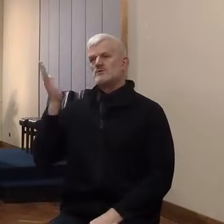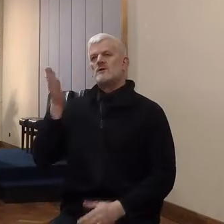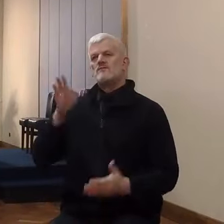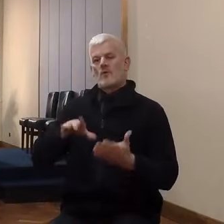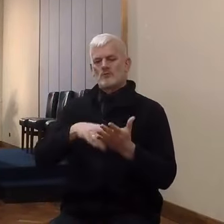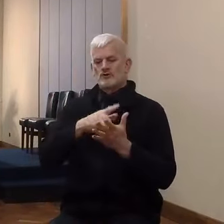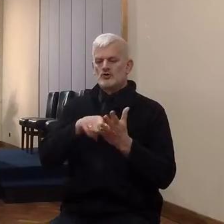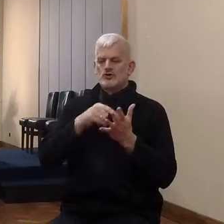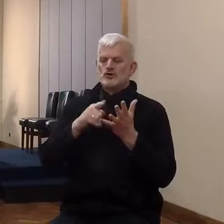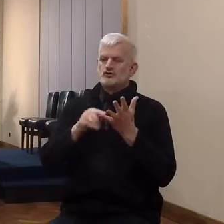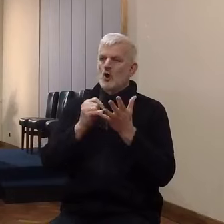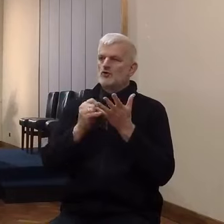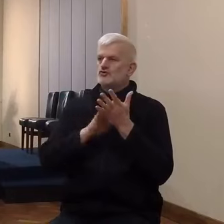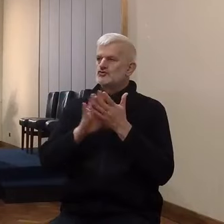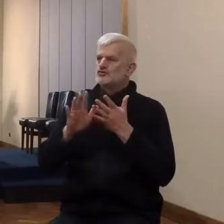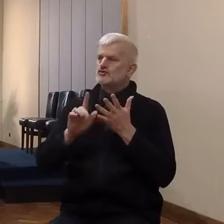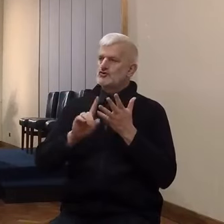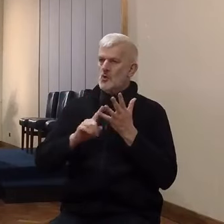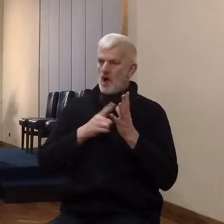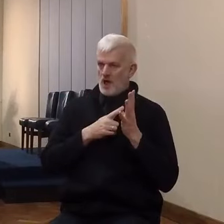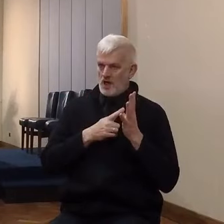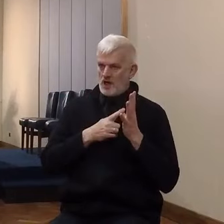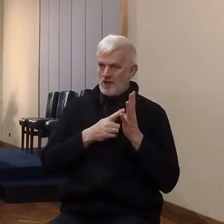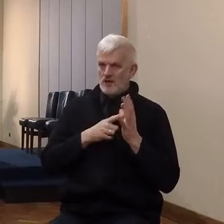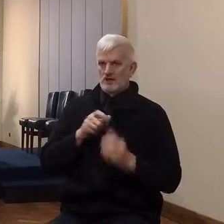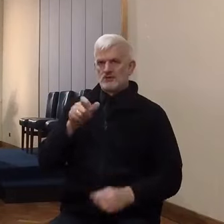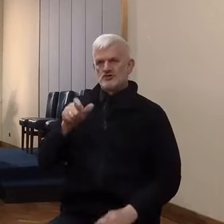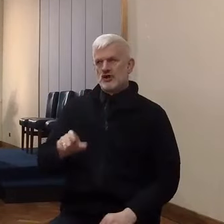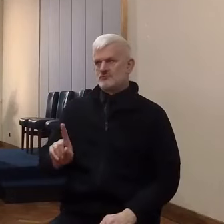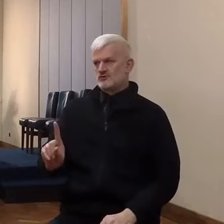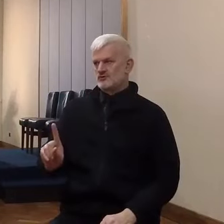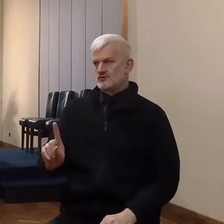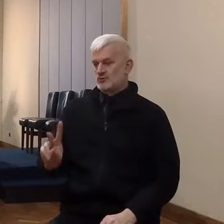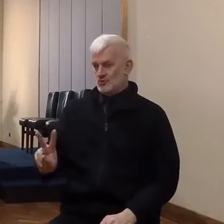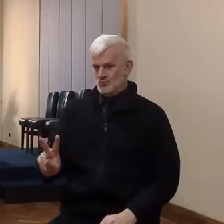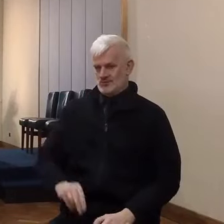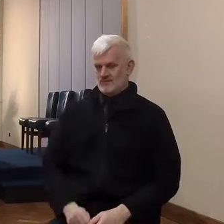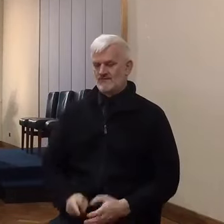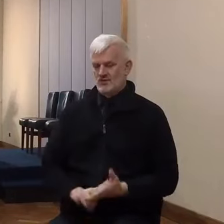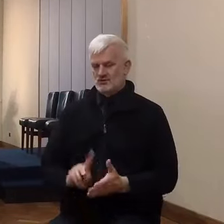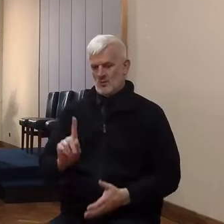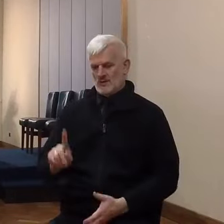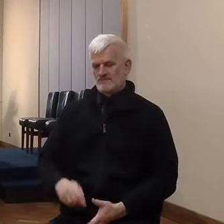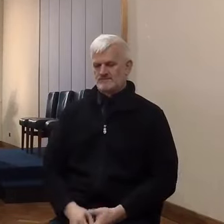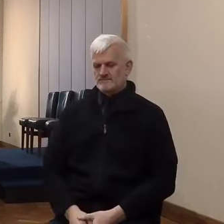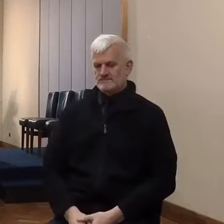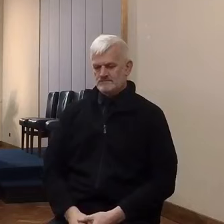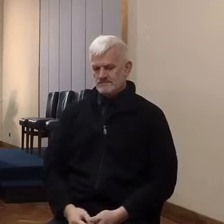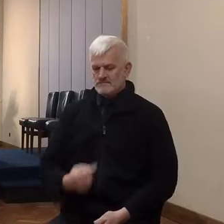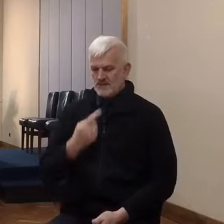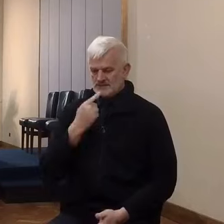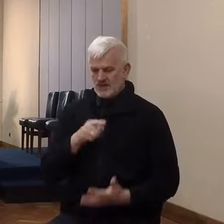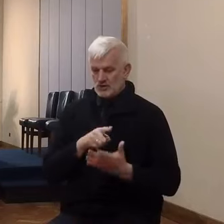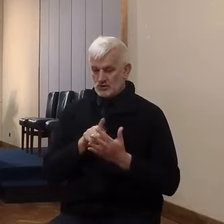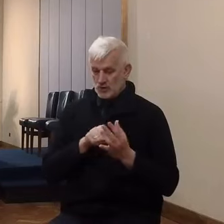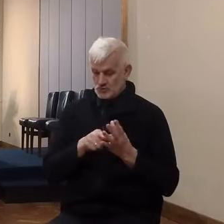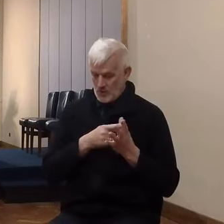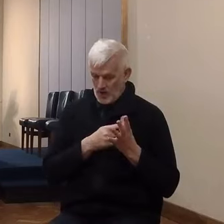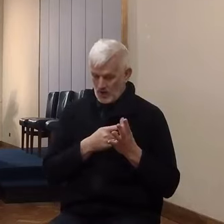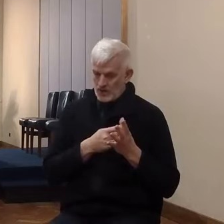Joshua, chapter 2, verse 1. Joshua, the son of Nun, sent out Shittim, drew men to